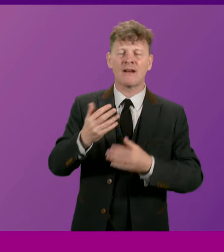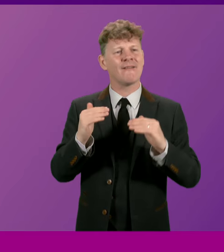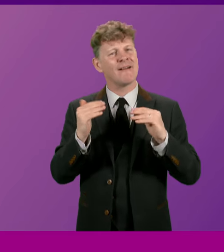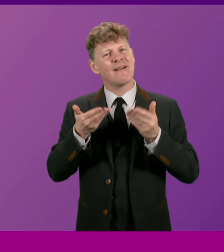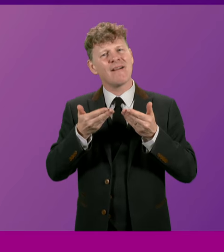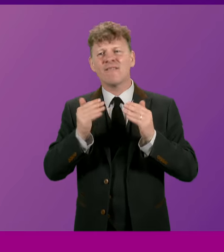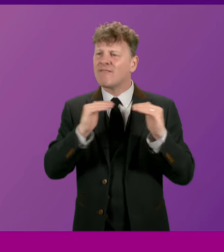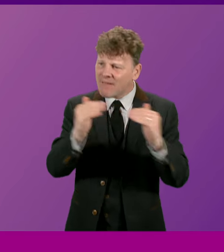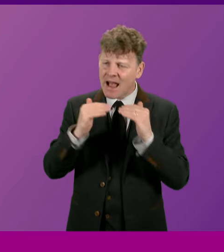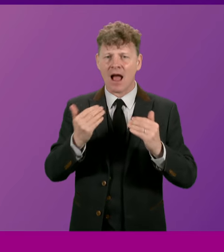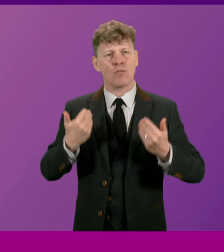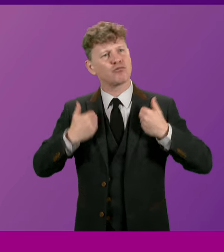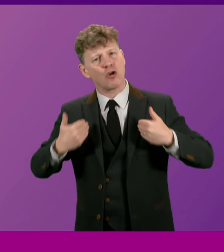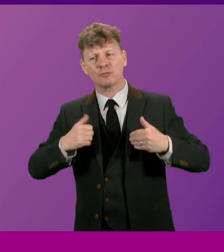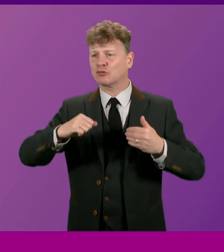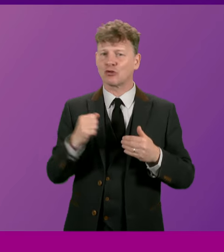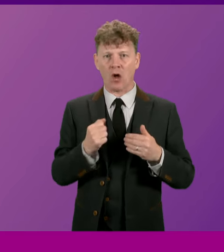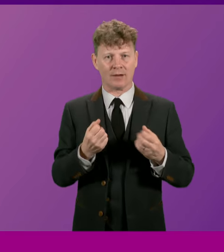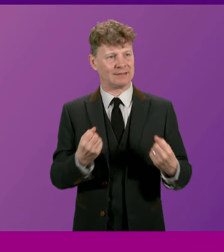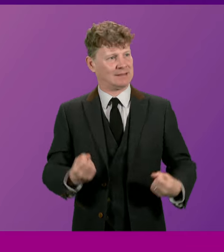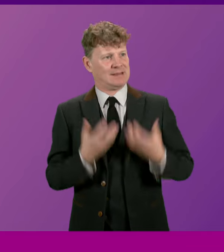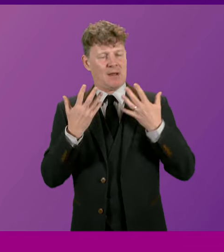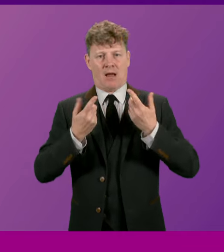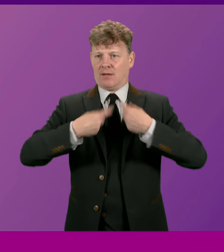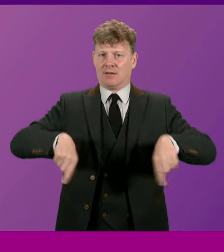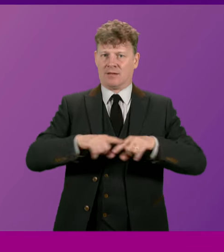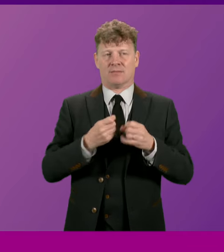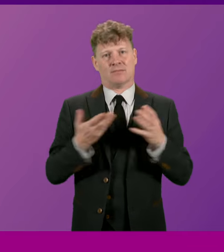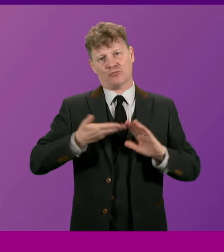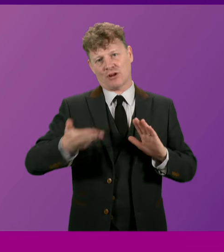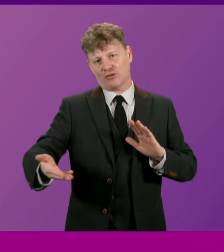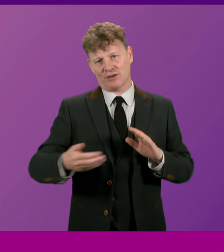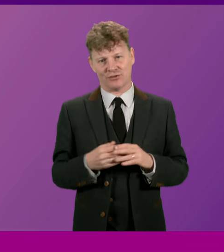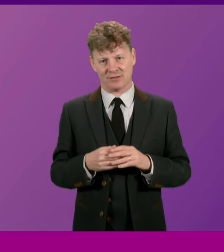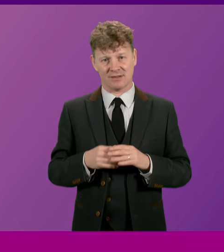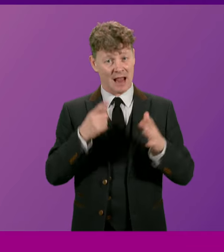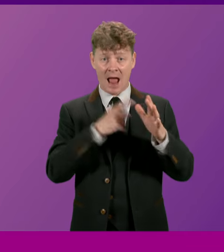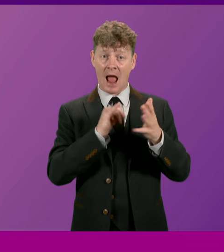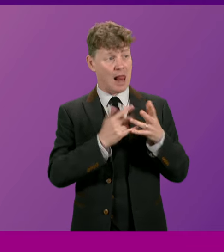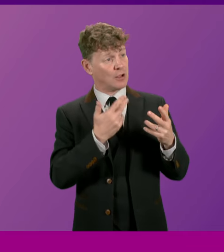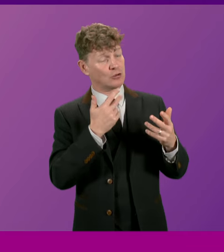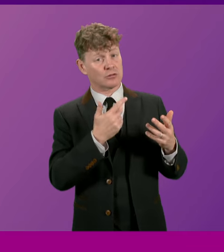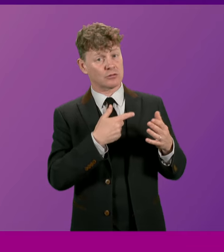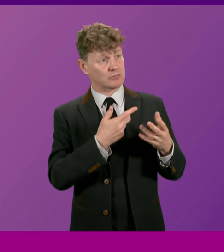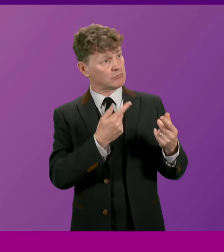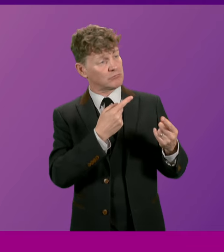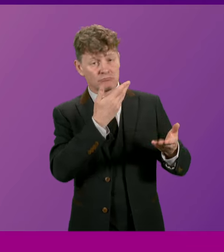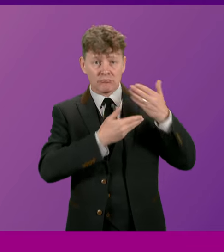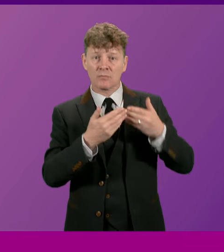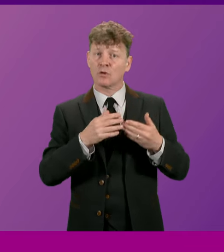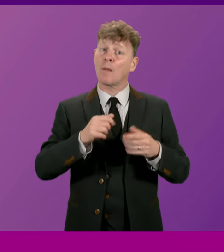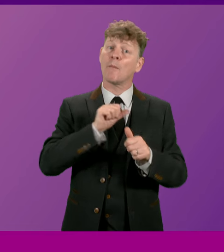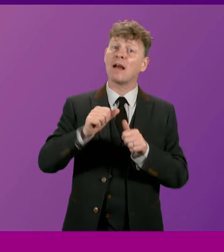inspired generations. Alex showed us that the path to a better Scotland begins